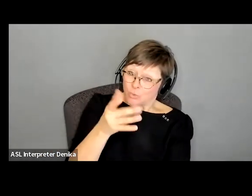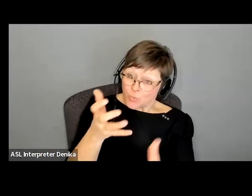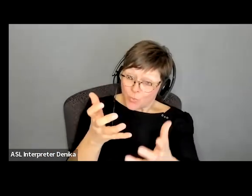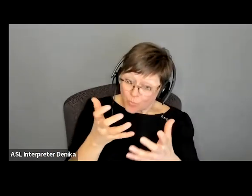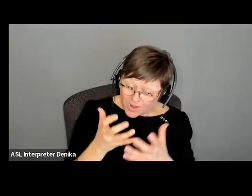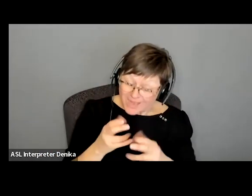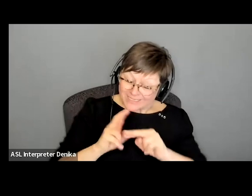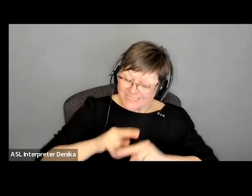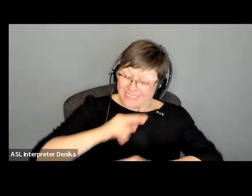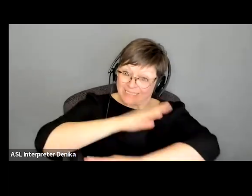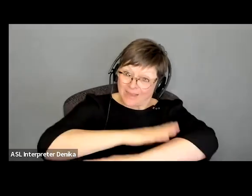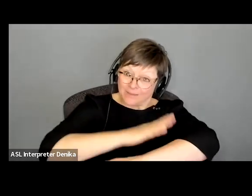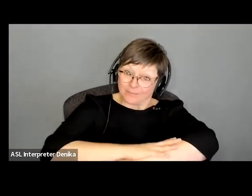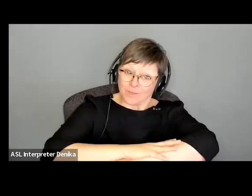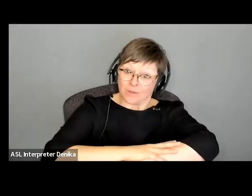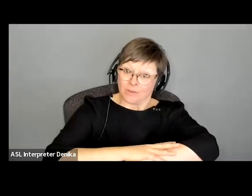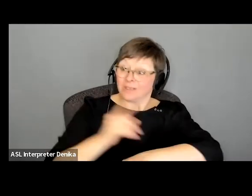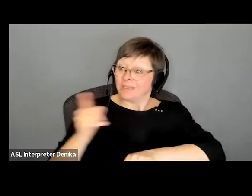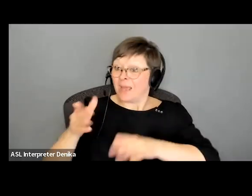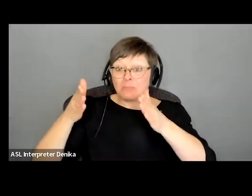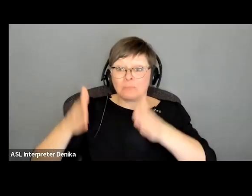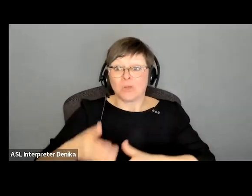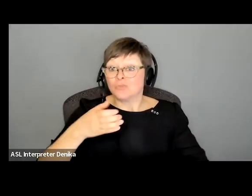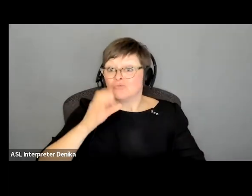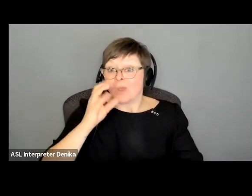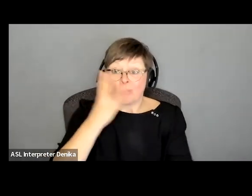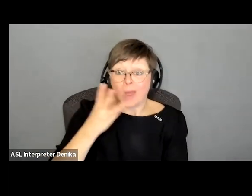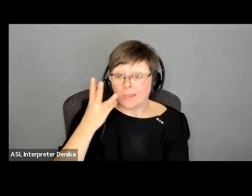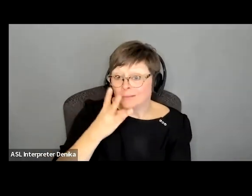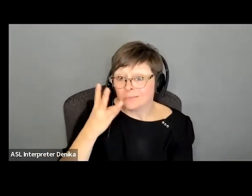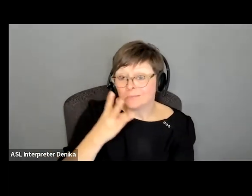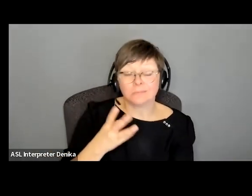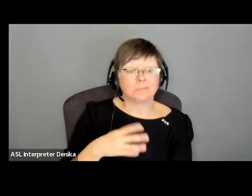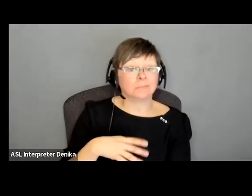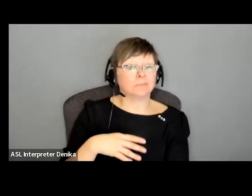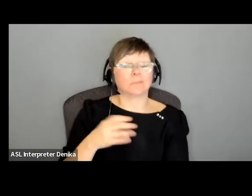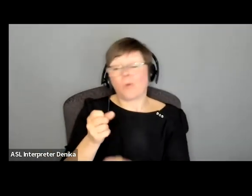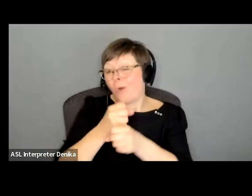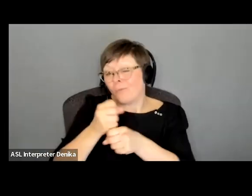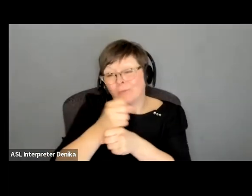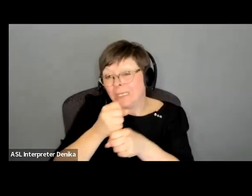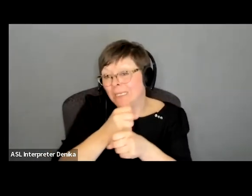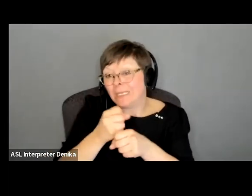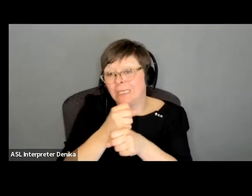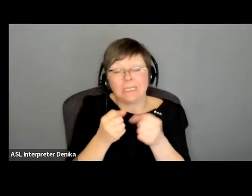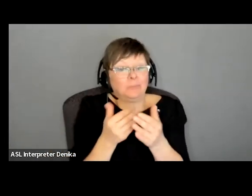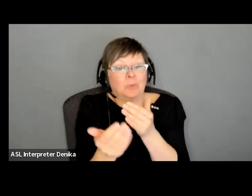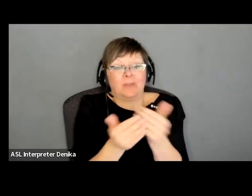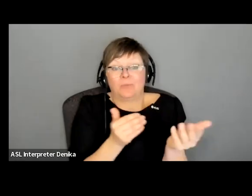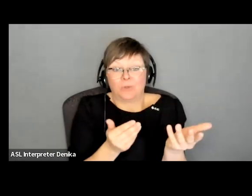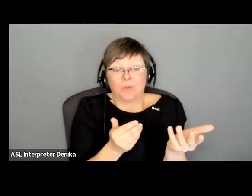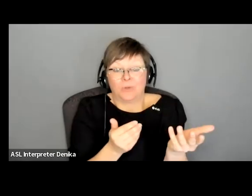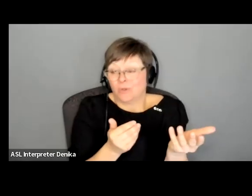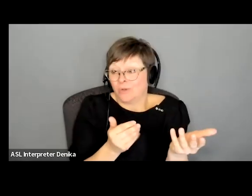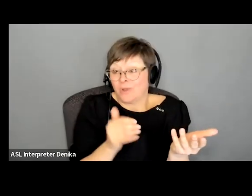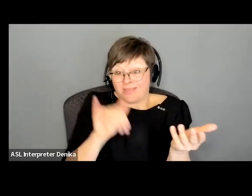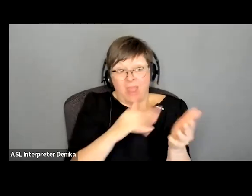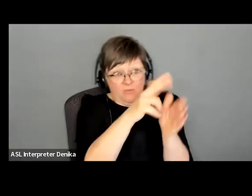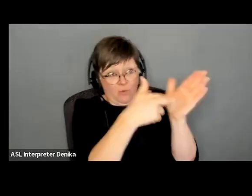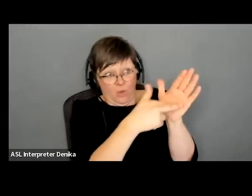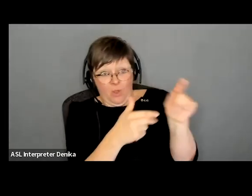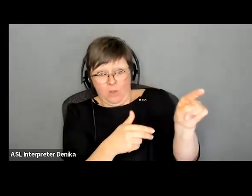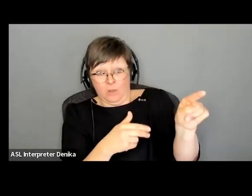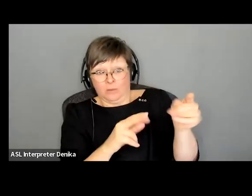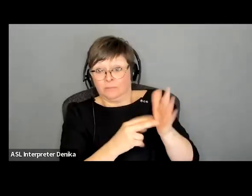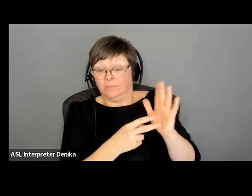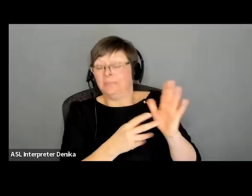and the person is is drinking wine and that's part of the or a coffee or whatever it may be in the scene i think that that's fine don't